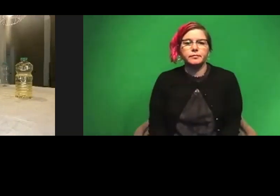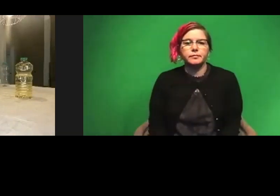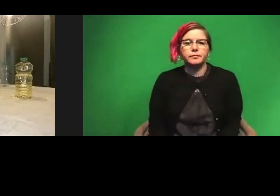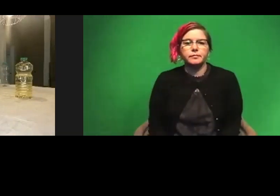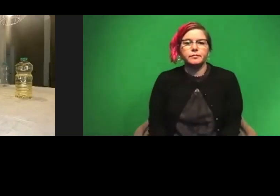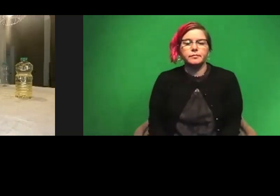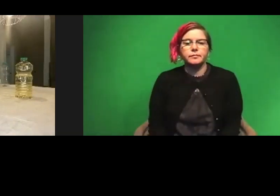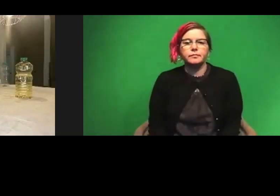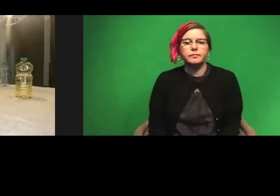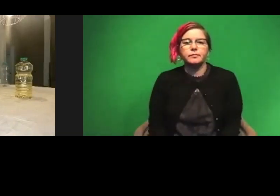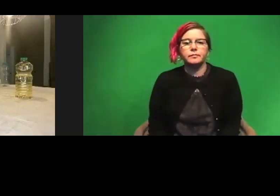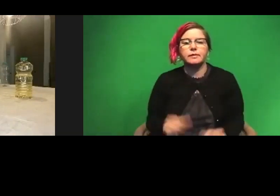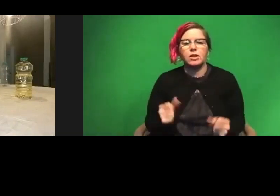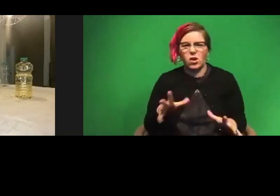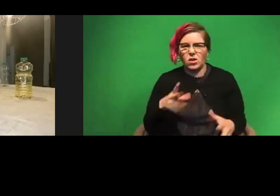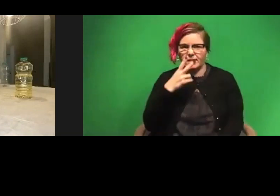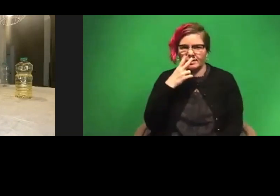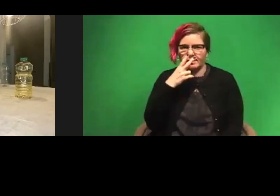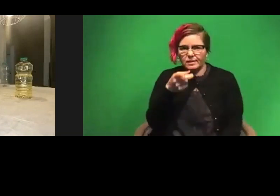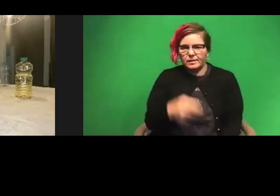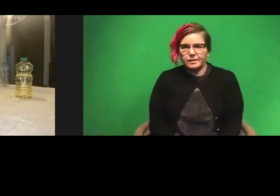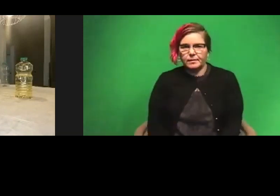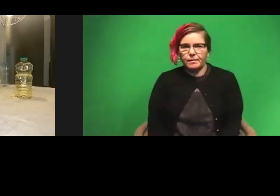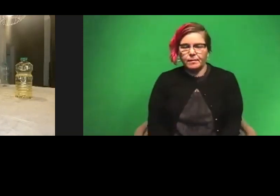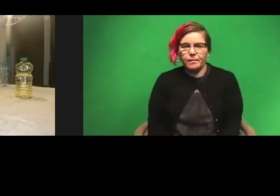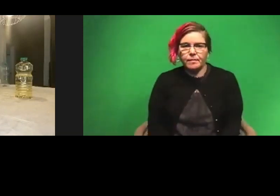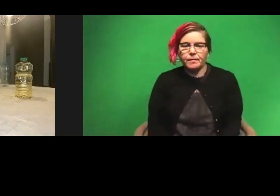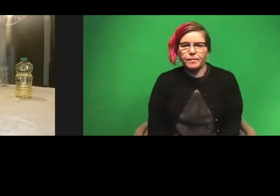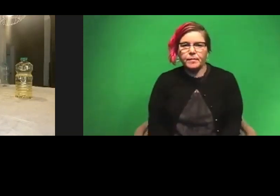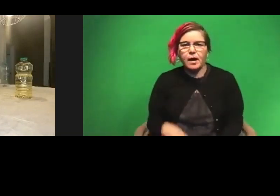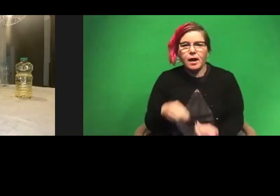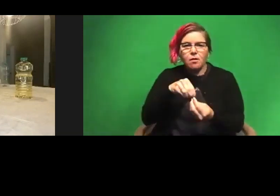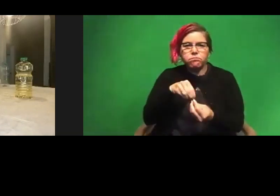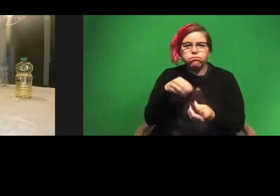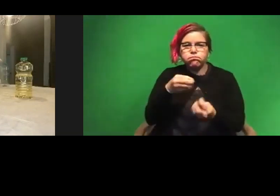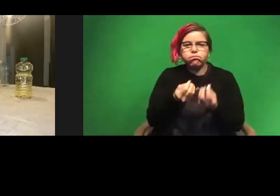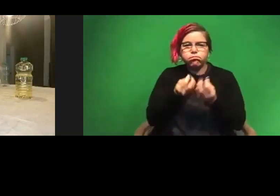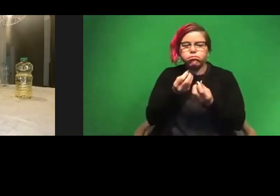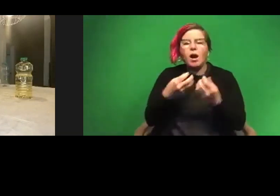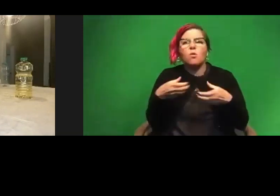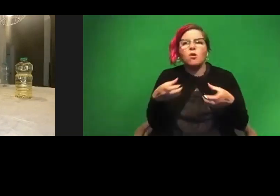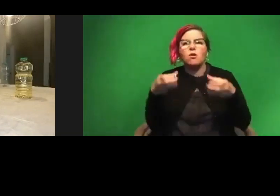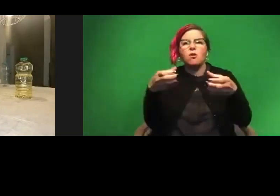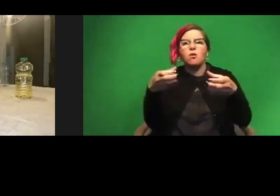And as you can already see, it's giving off this bubbling effect. I'll move it closer just in case.